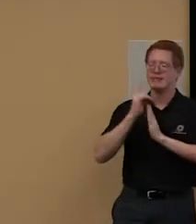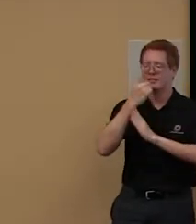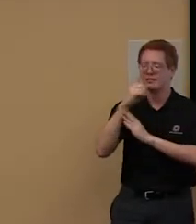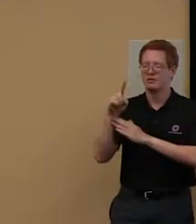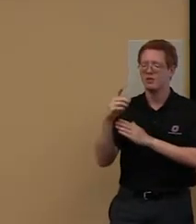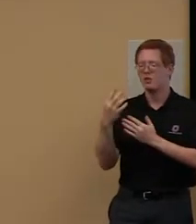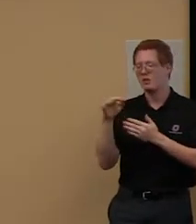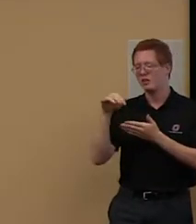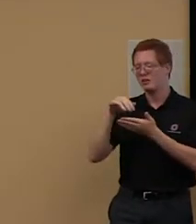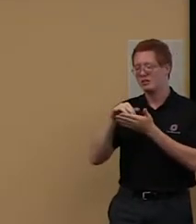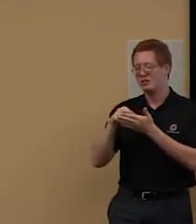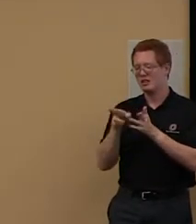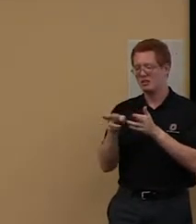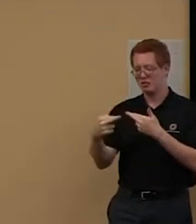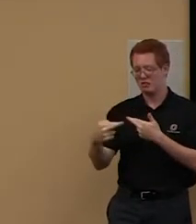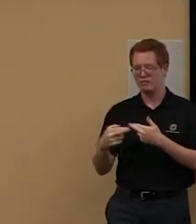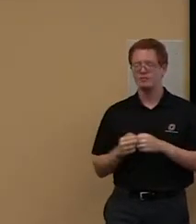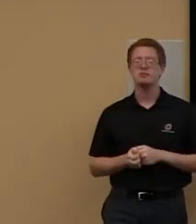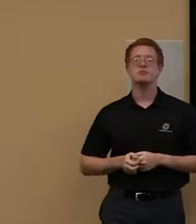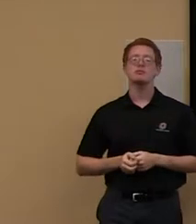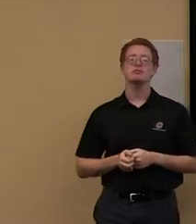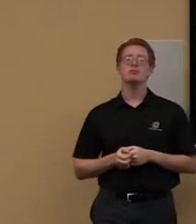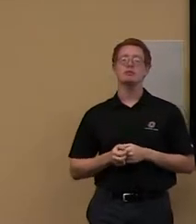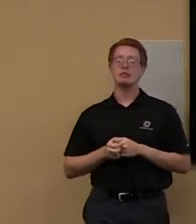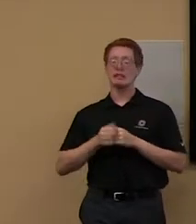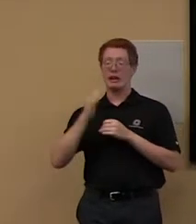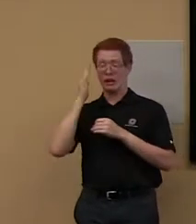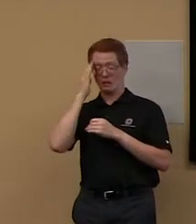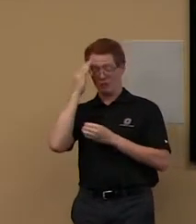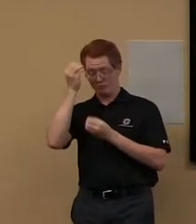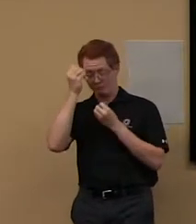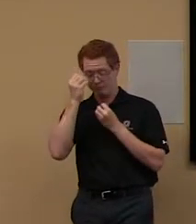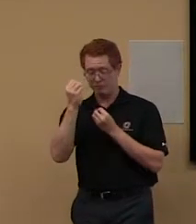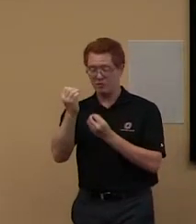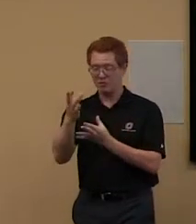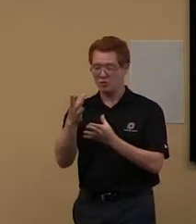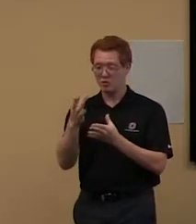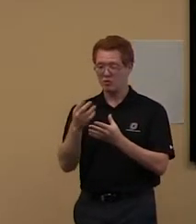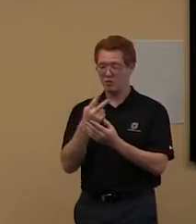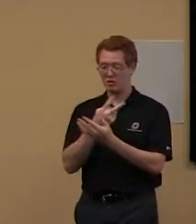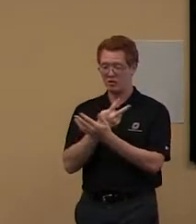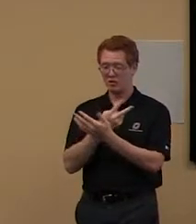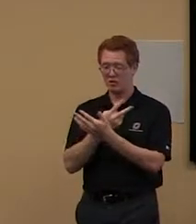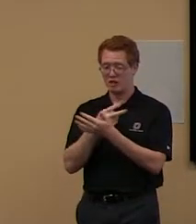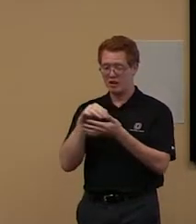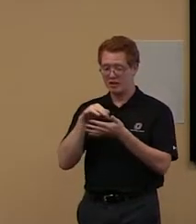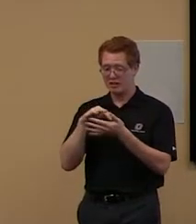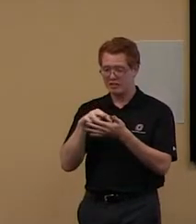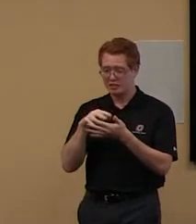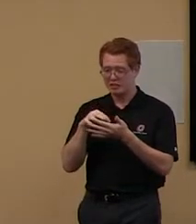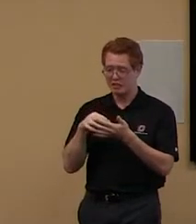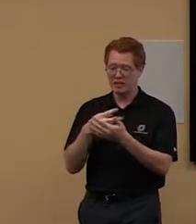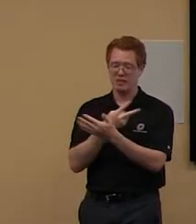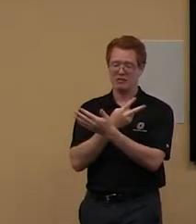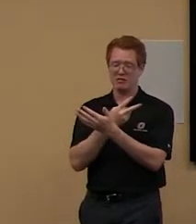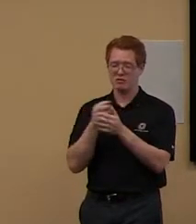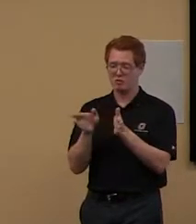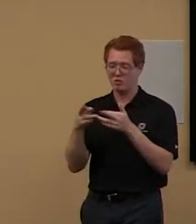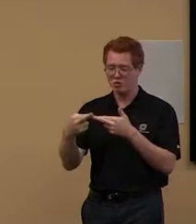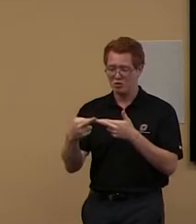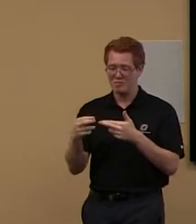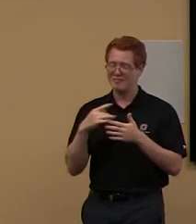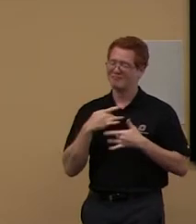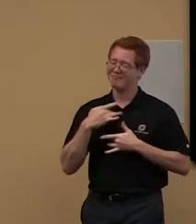book them out solid, especially the closer it gets to midterm and, and finals. So